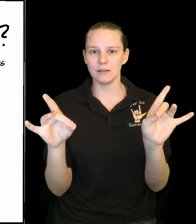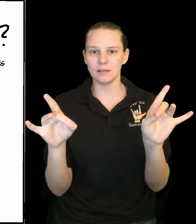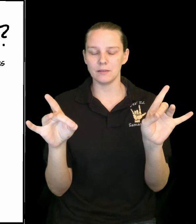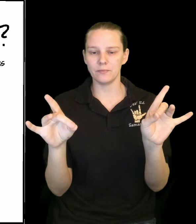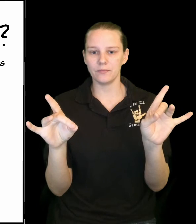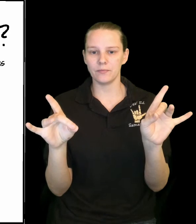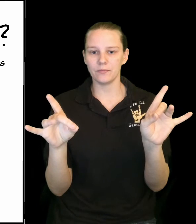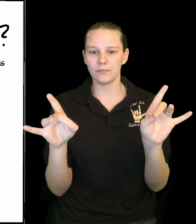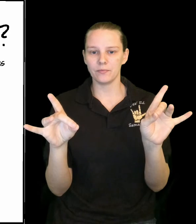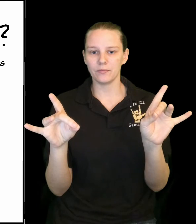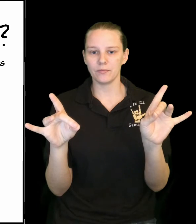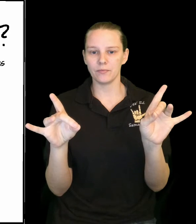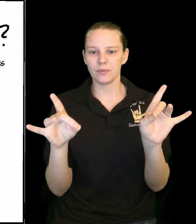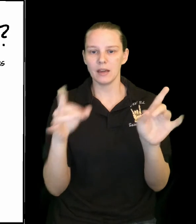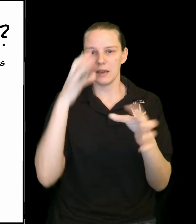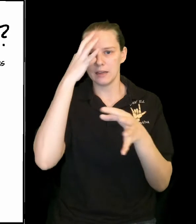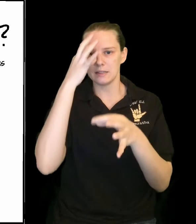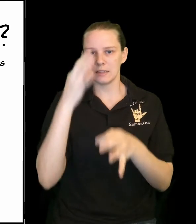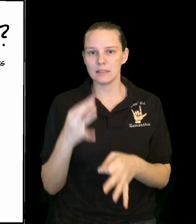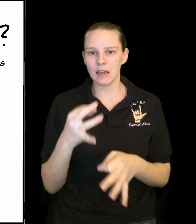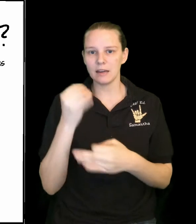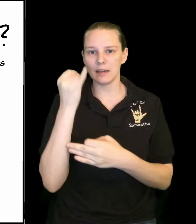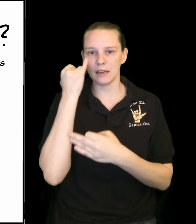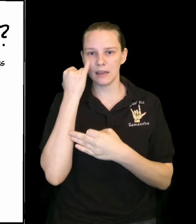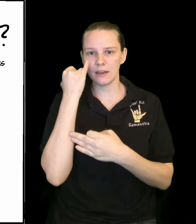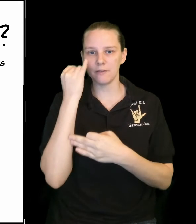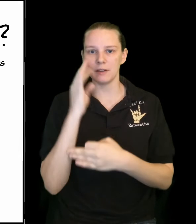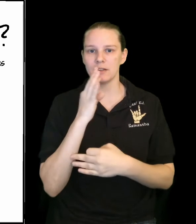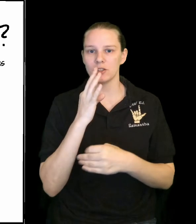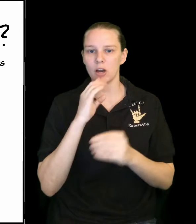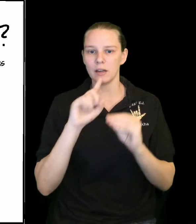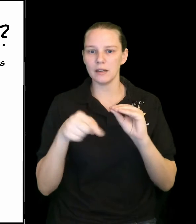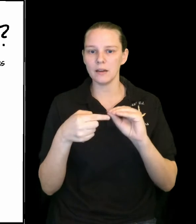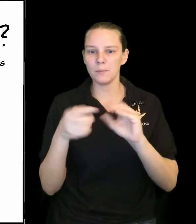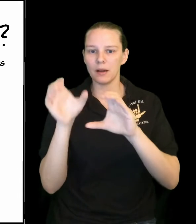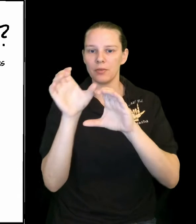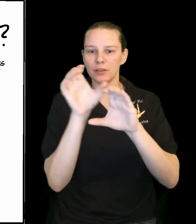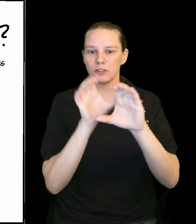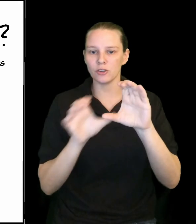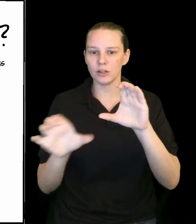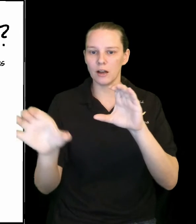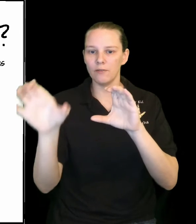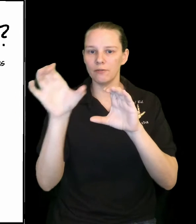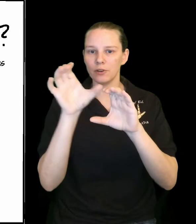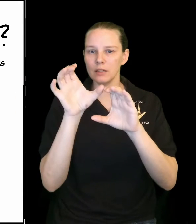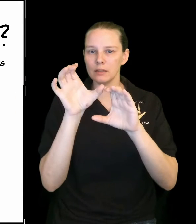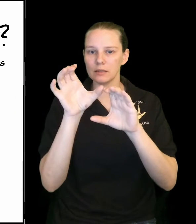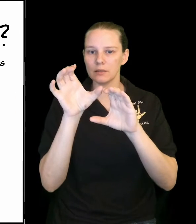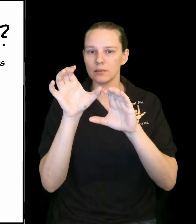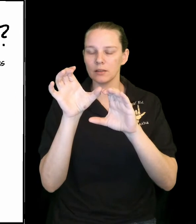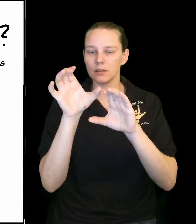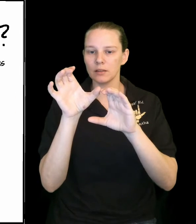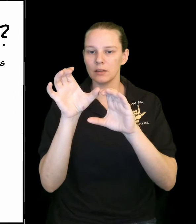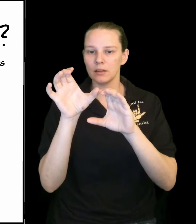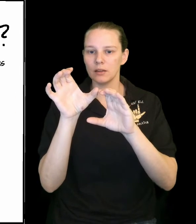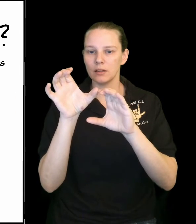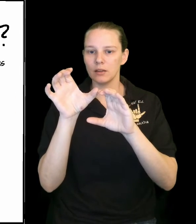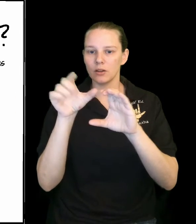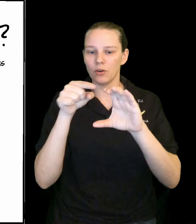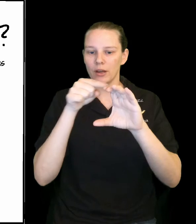and deciding if it is talking about the circumference, going